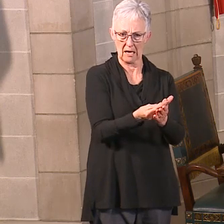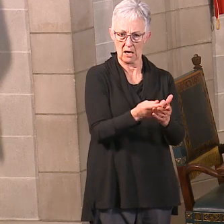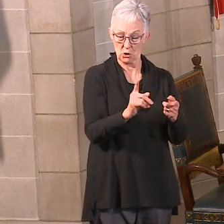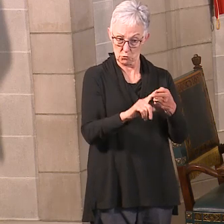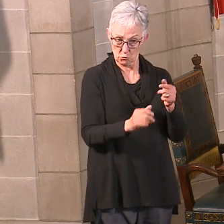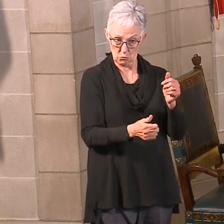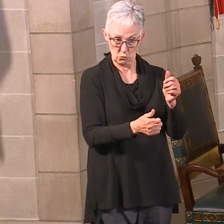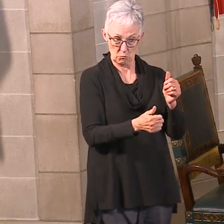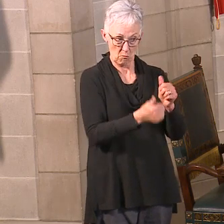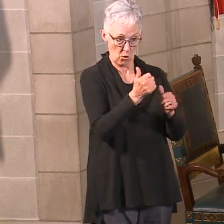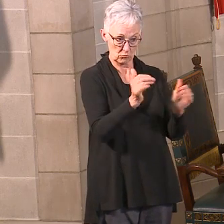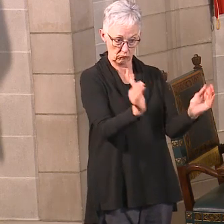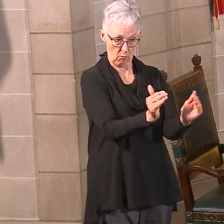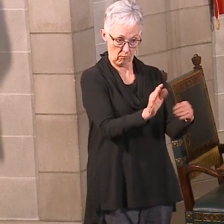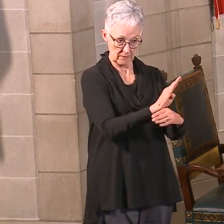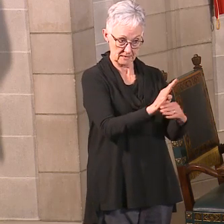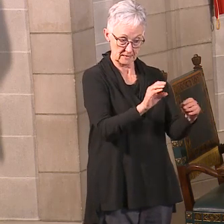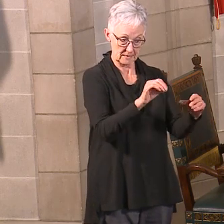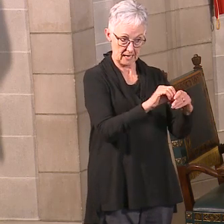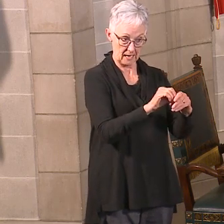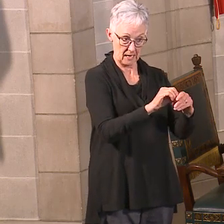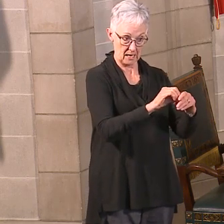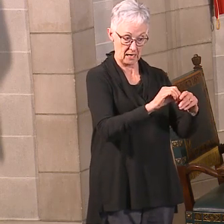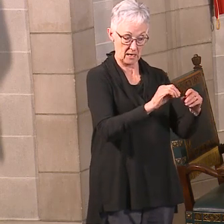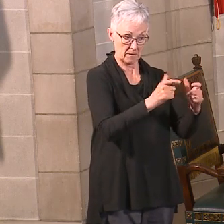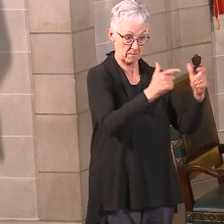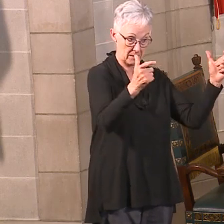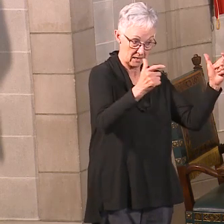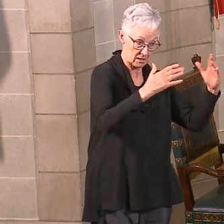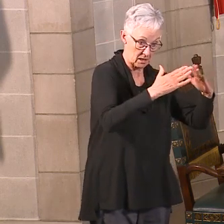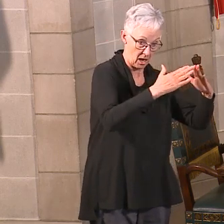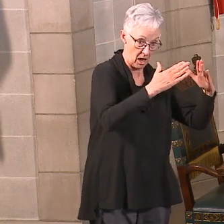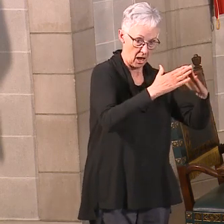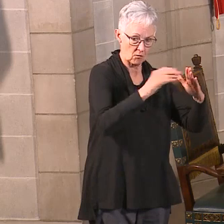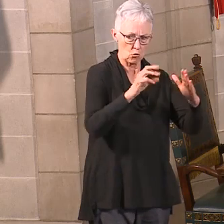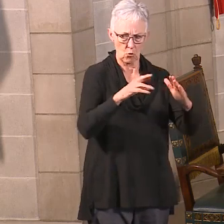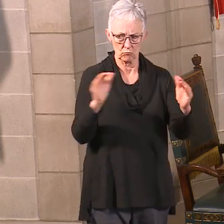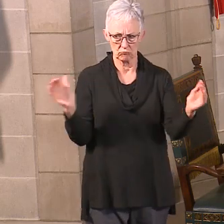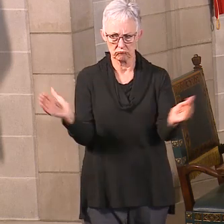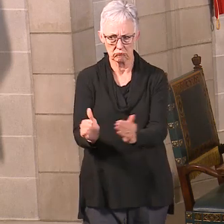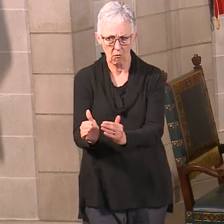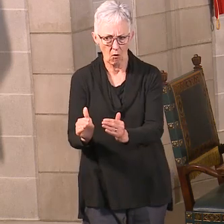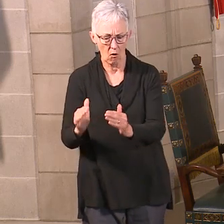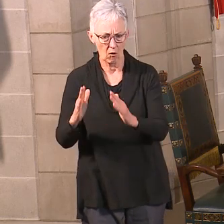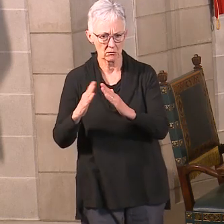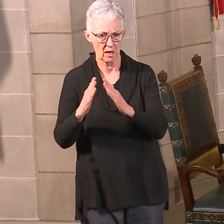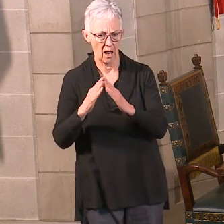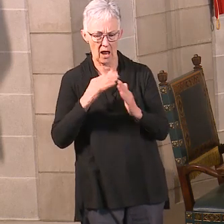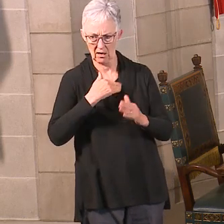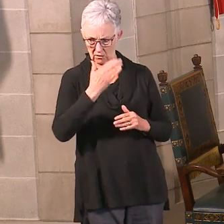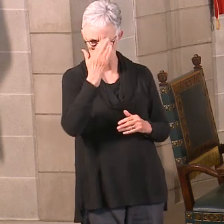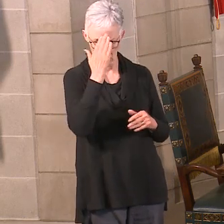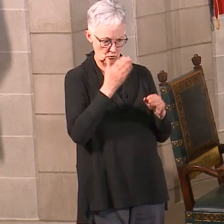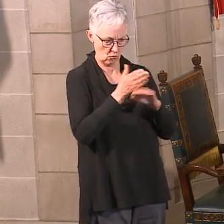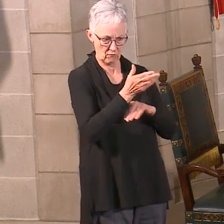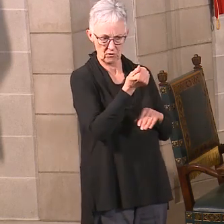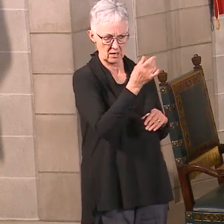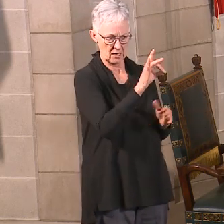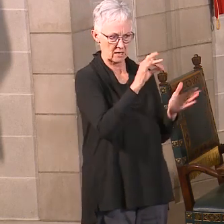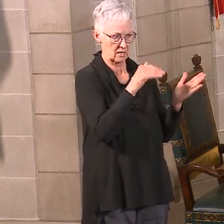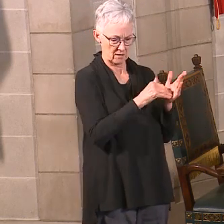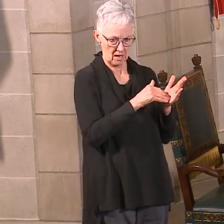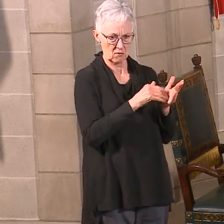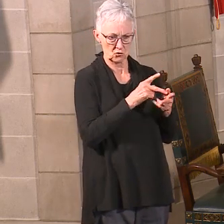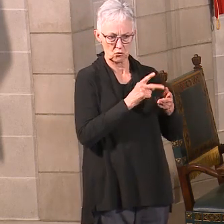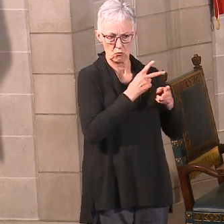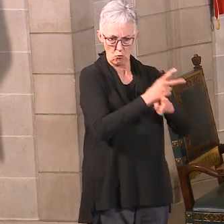answers to that as to where those, I can tell you it was 18,565 loans, over $2.7 billion.